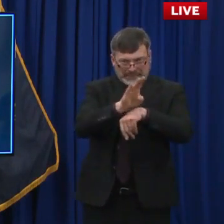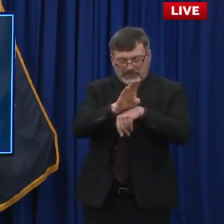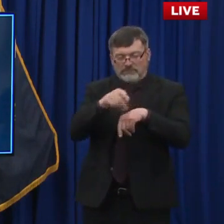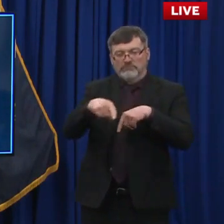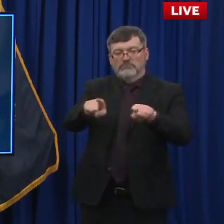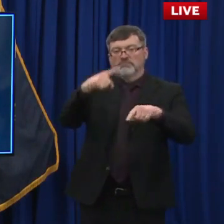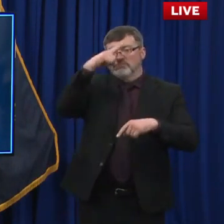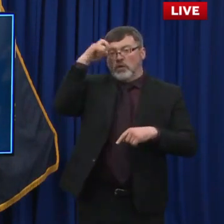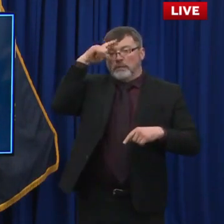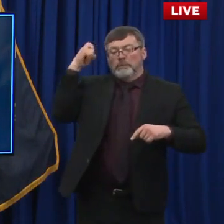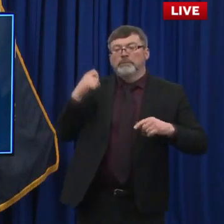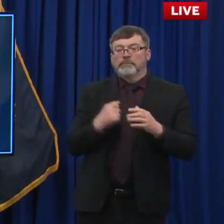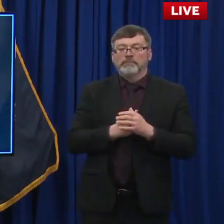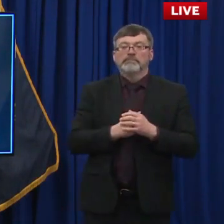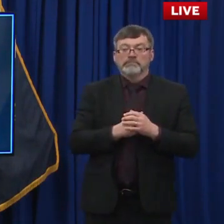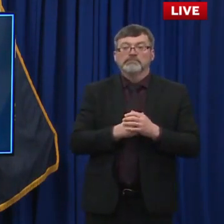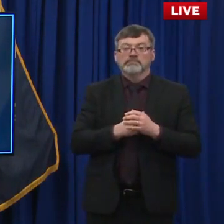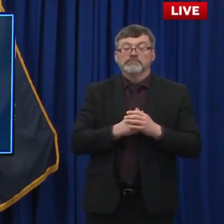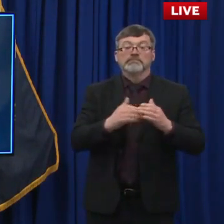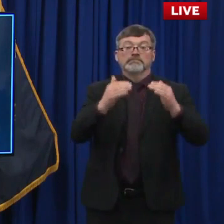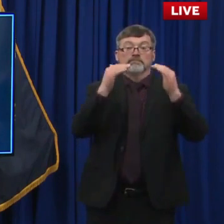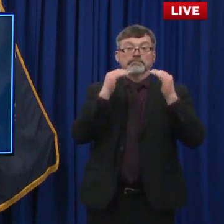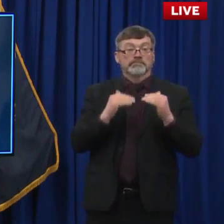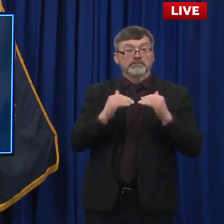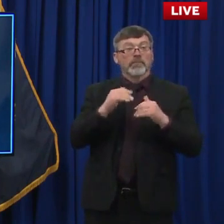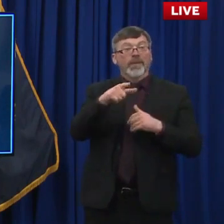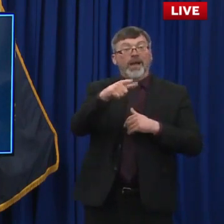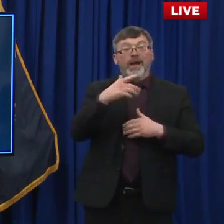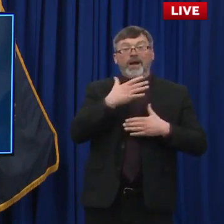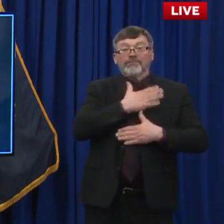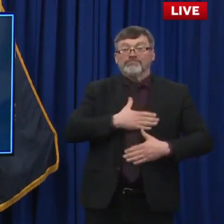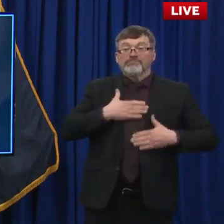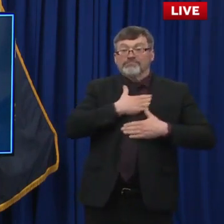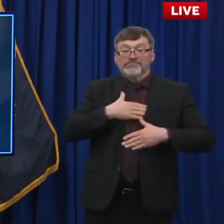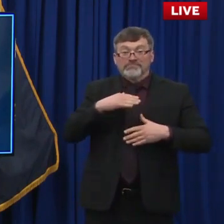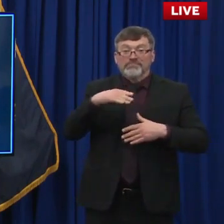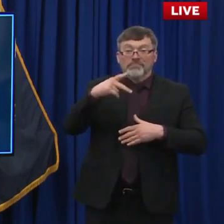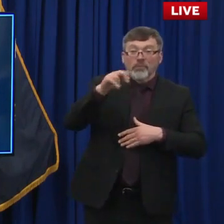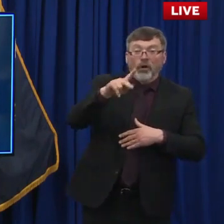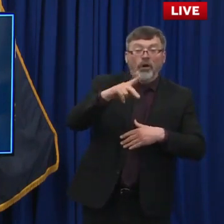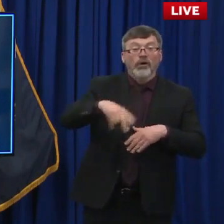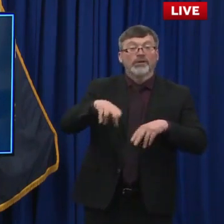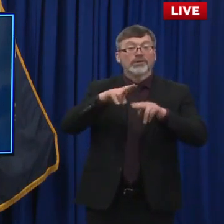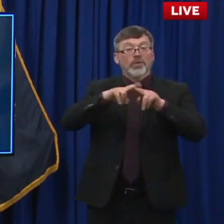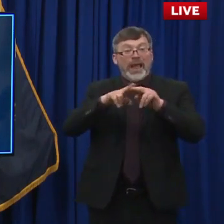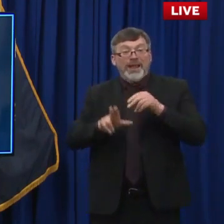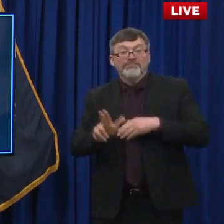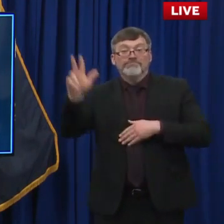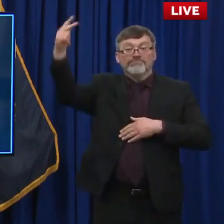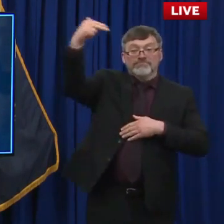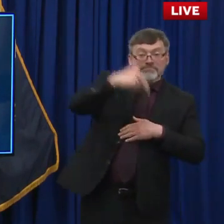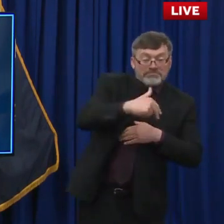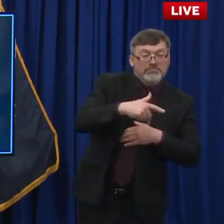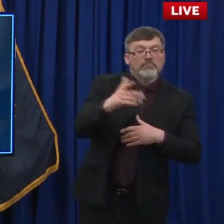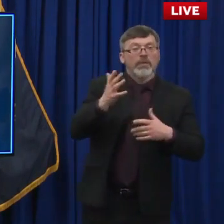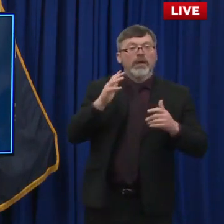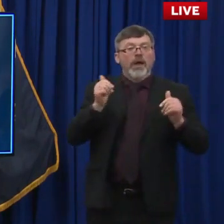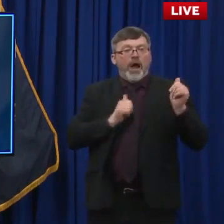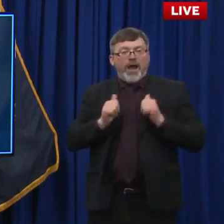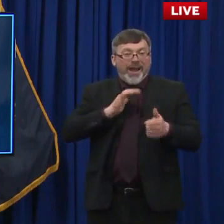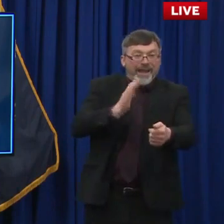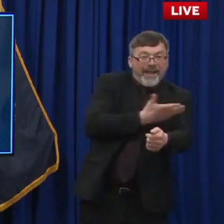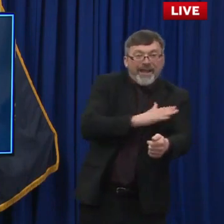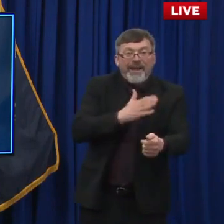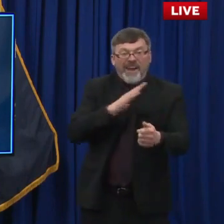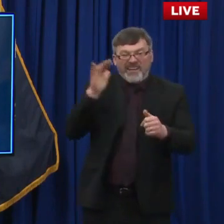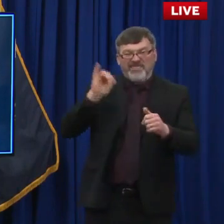guidance documents around amusement parks, tourist trains, and the performing arts, uh, three areas that the open up reopen New